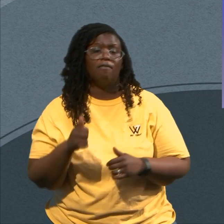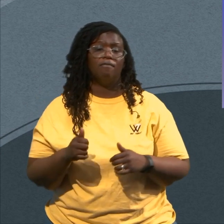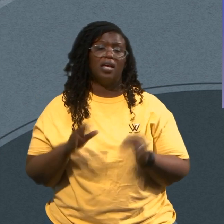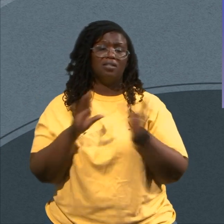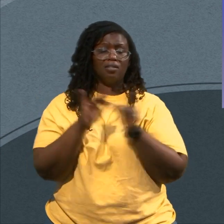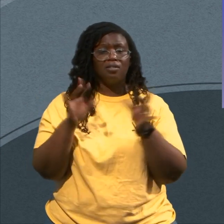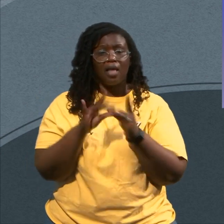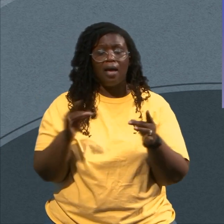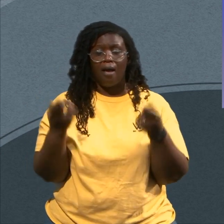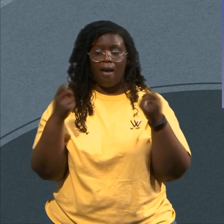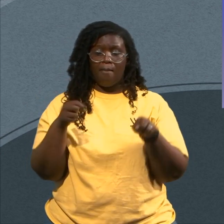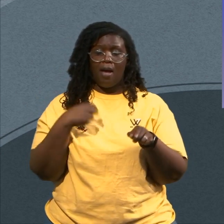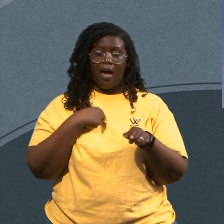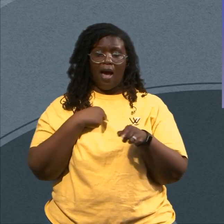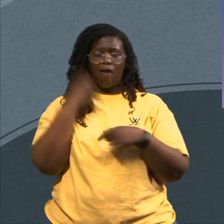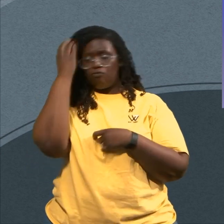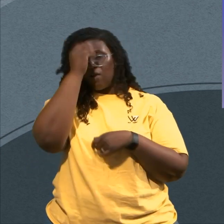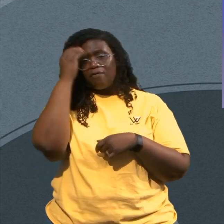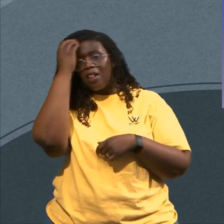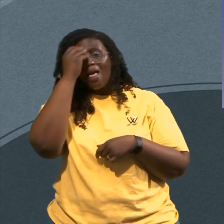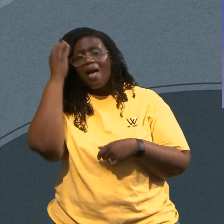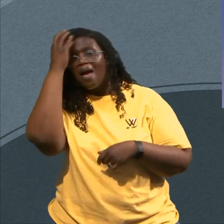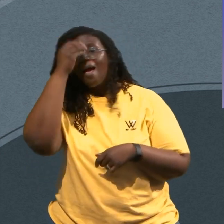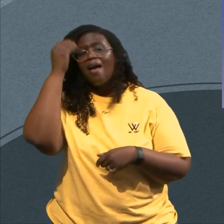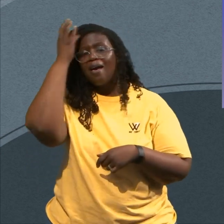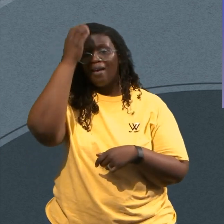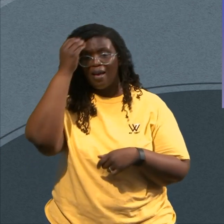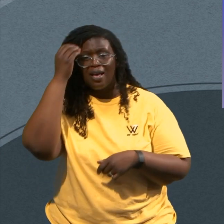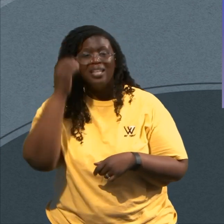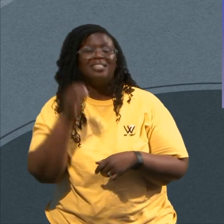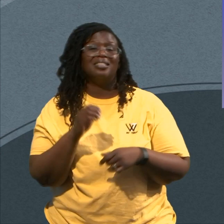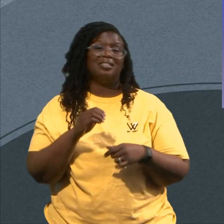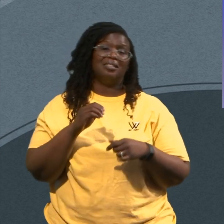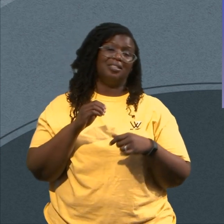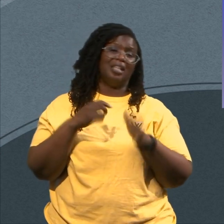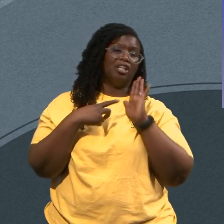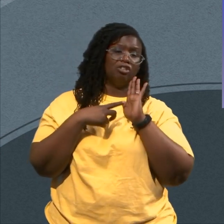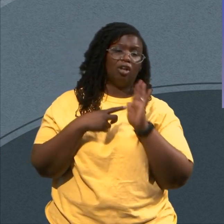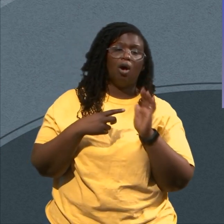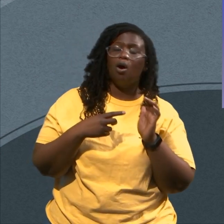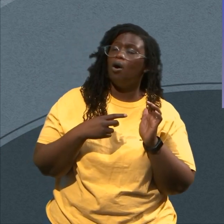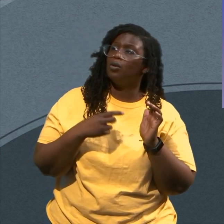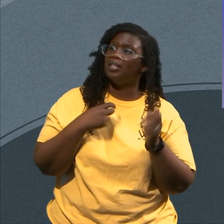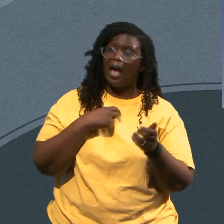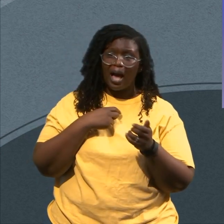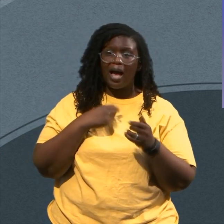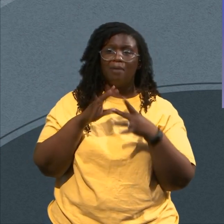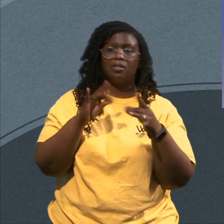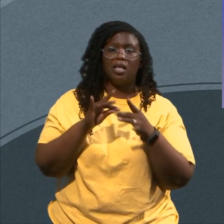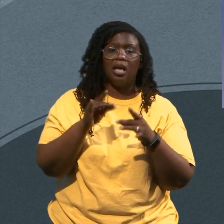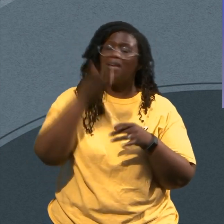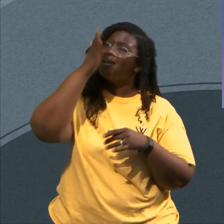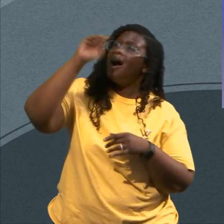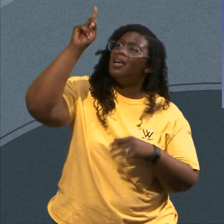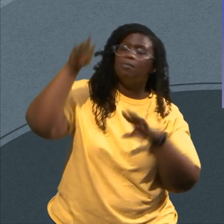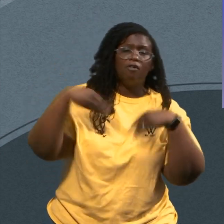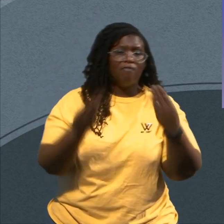Of Rest It Is My Way Of Making A Statement That God Is The One Not My Company Not My Ability